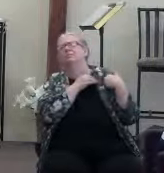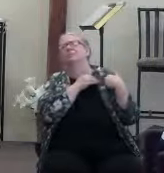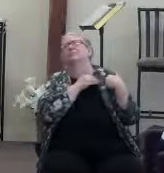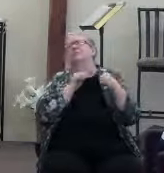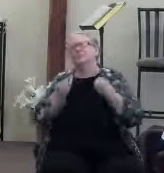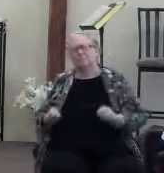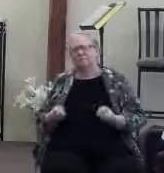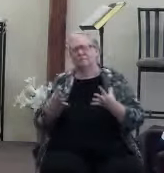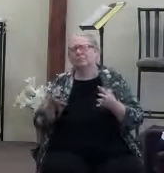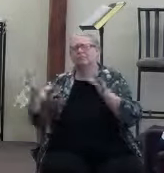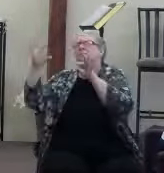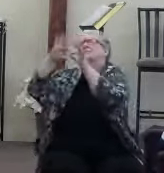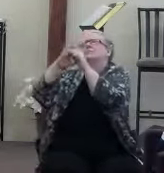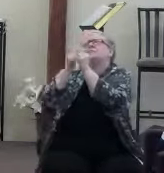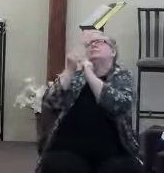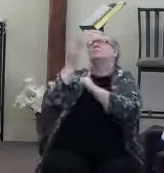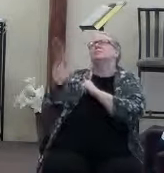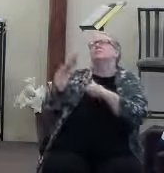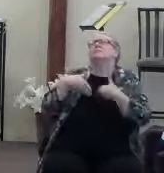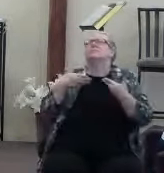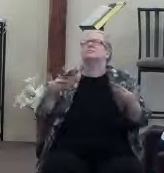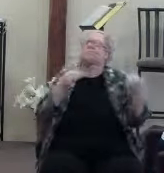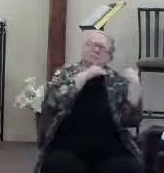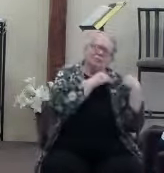cause them to yoke up with you so they're burdened alike.